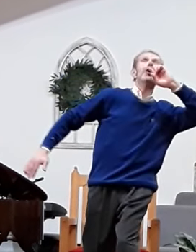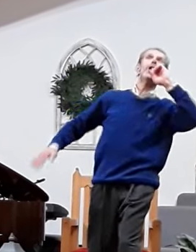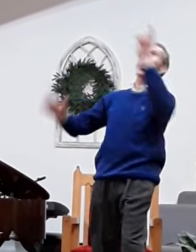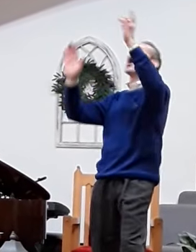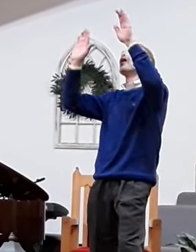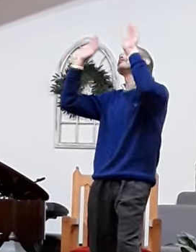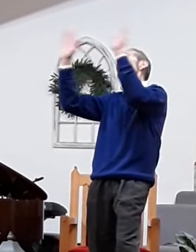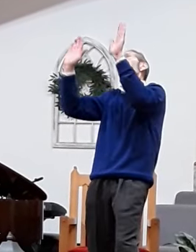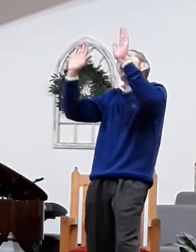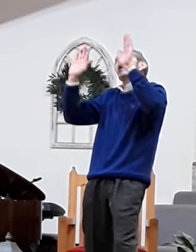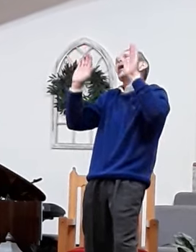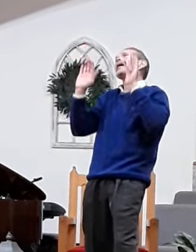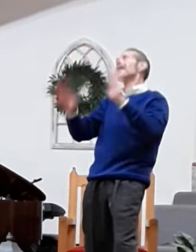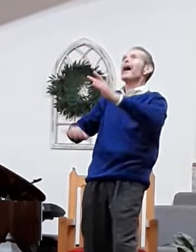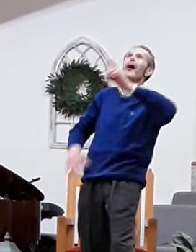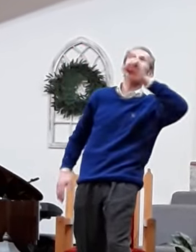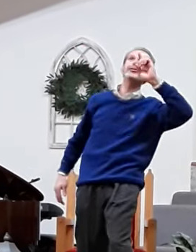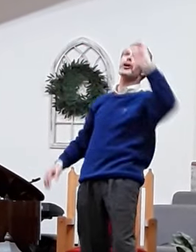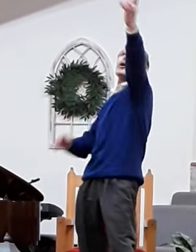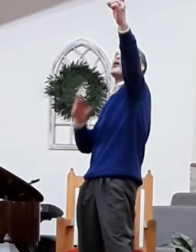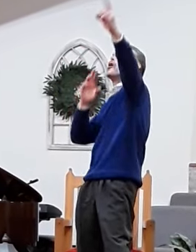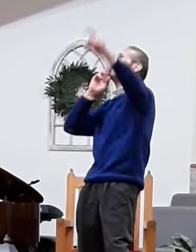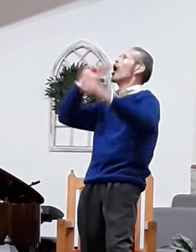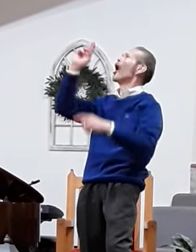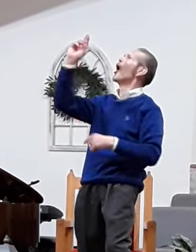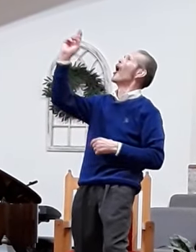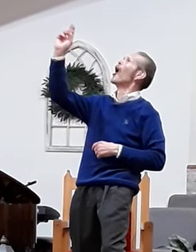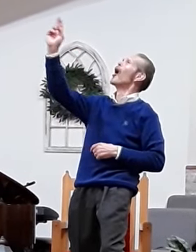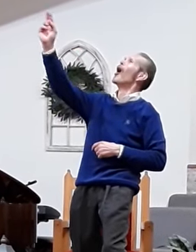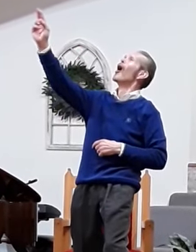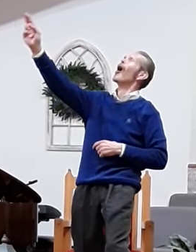how great Thou art.